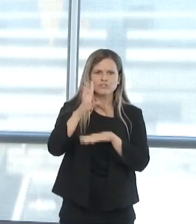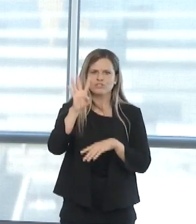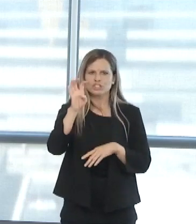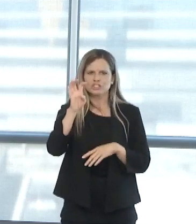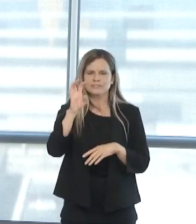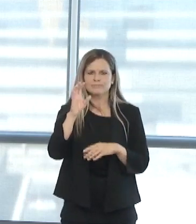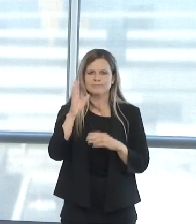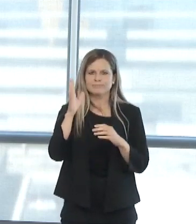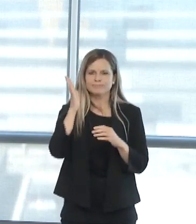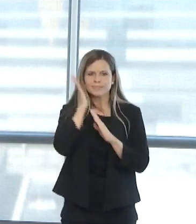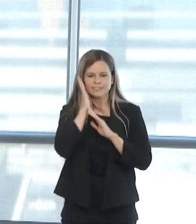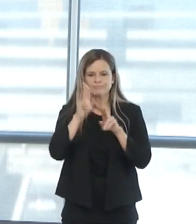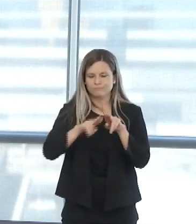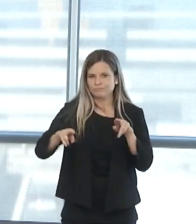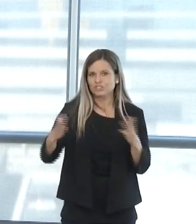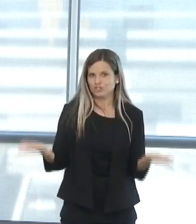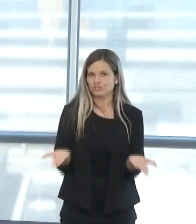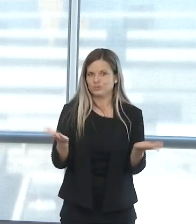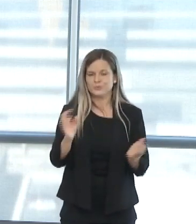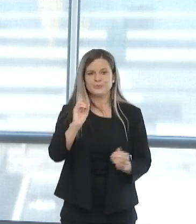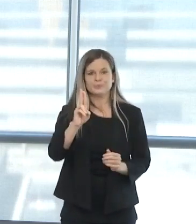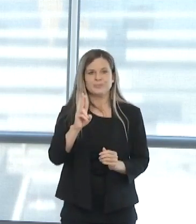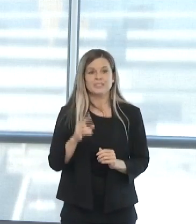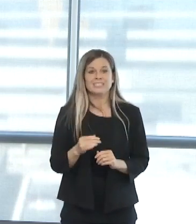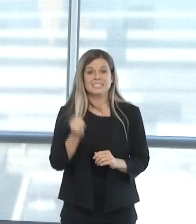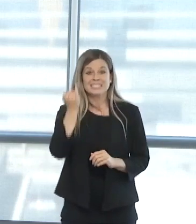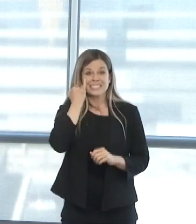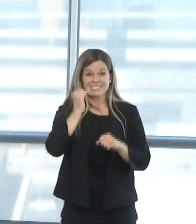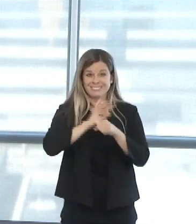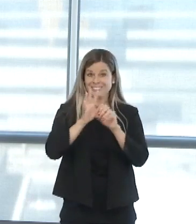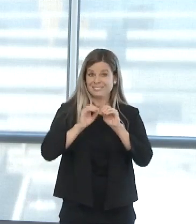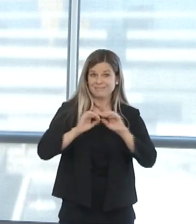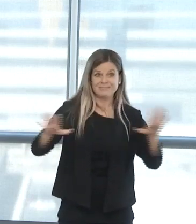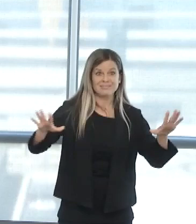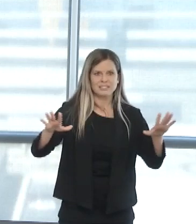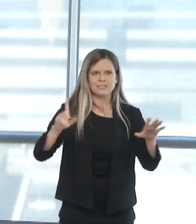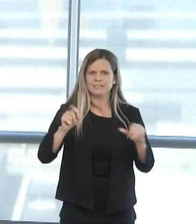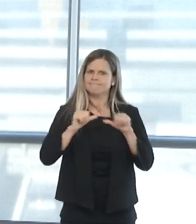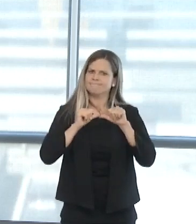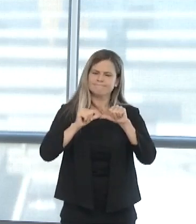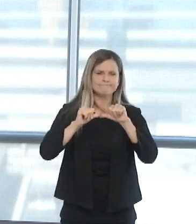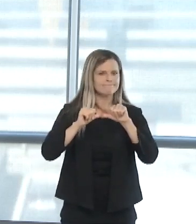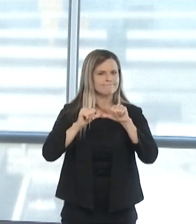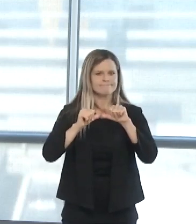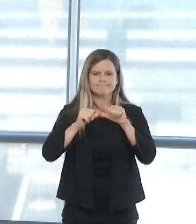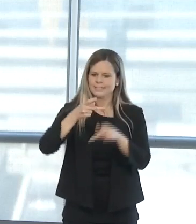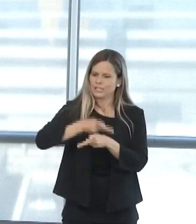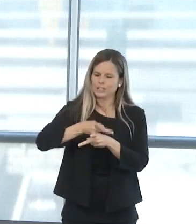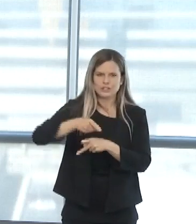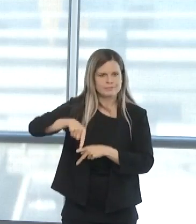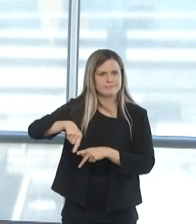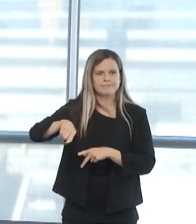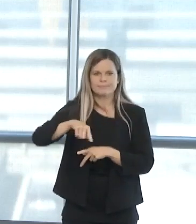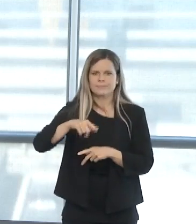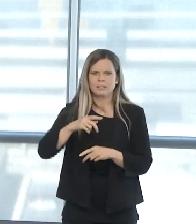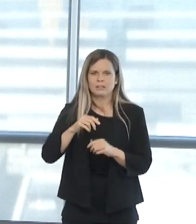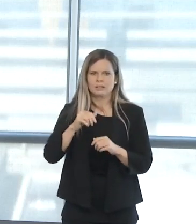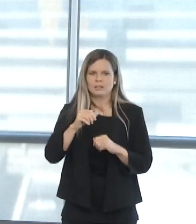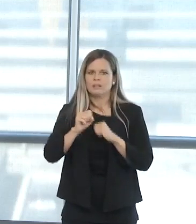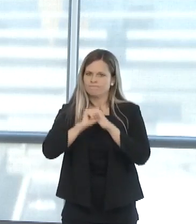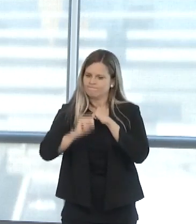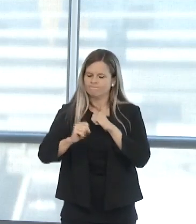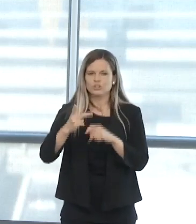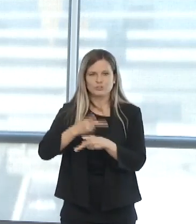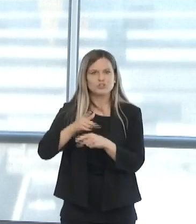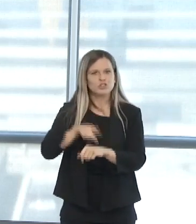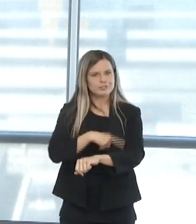because patients who have COVID-19 need longer care in the hospital than with other conditions. The other